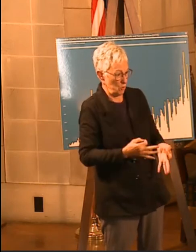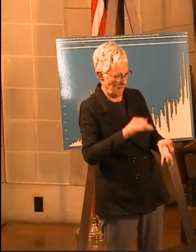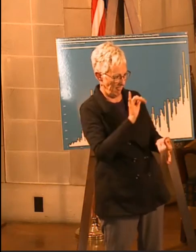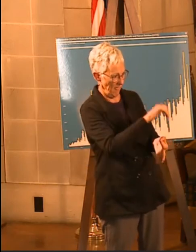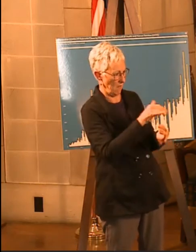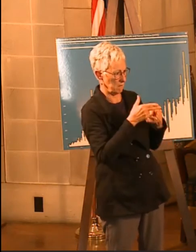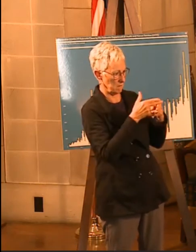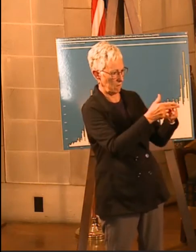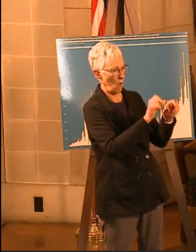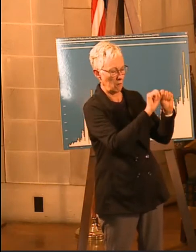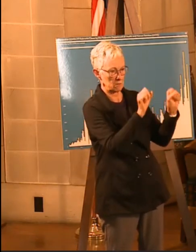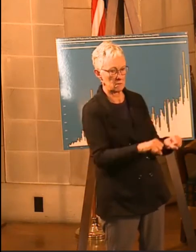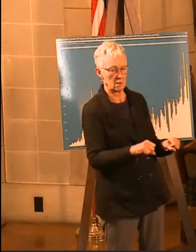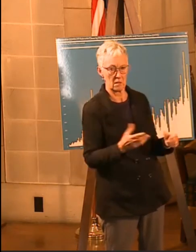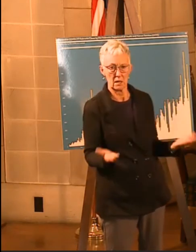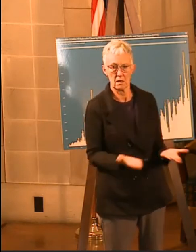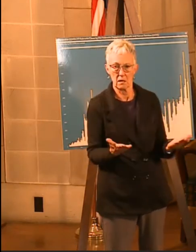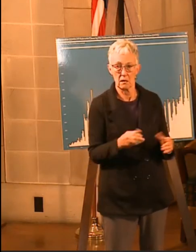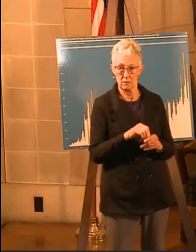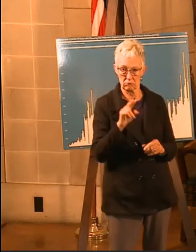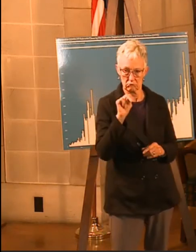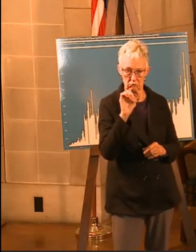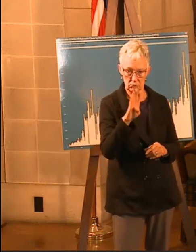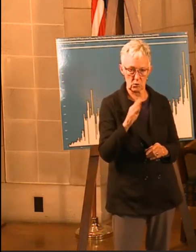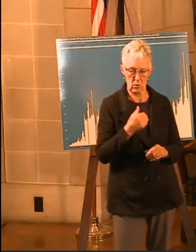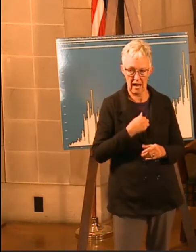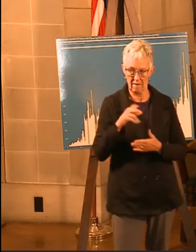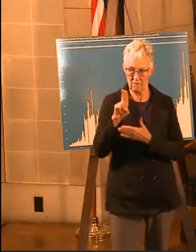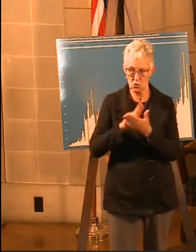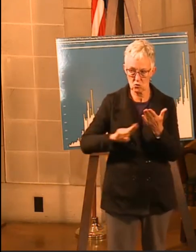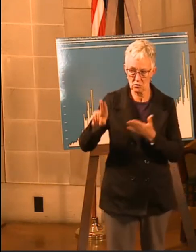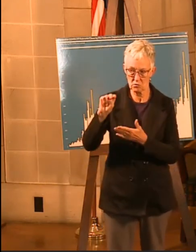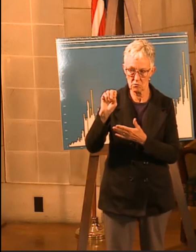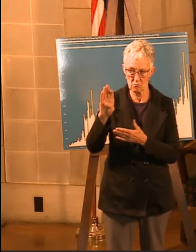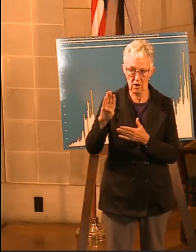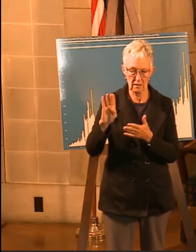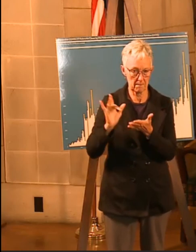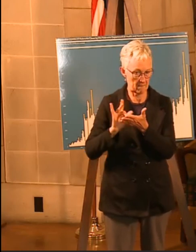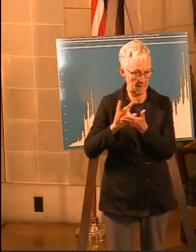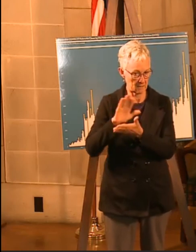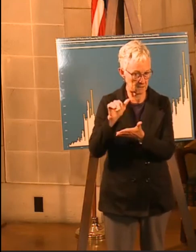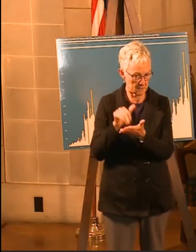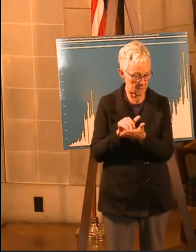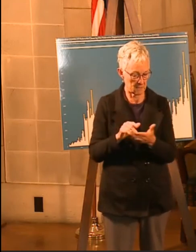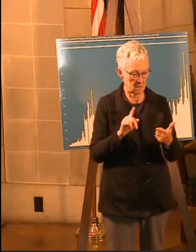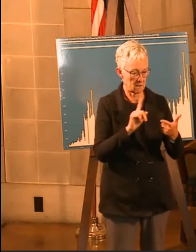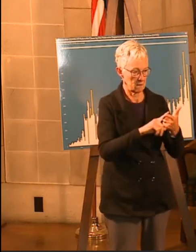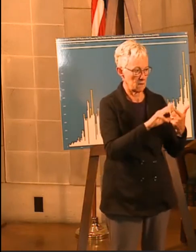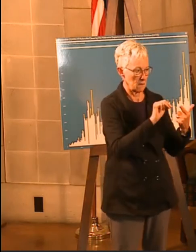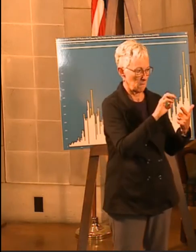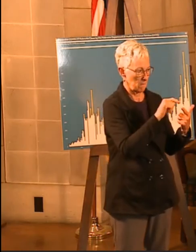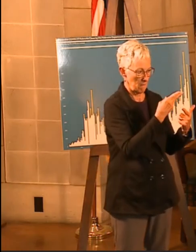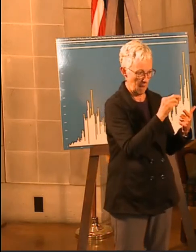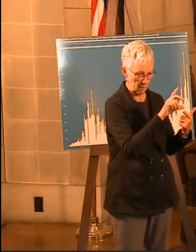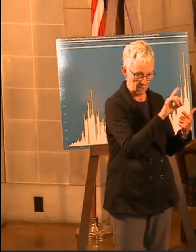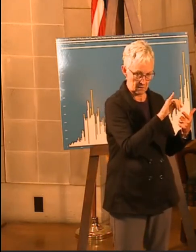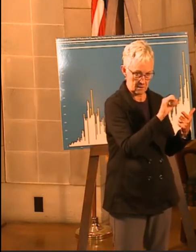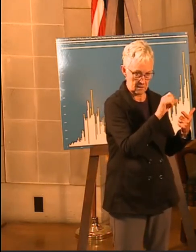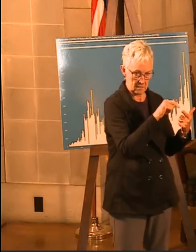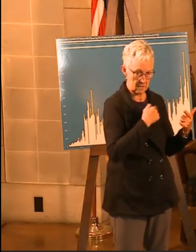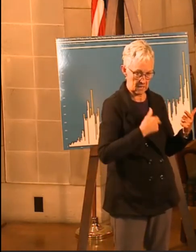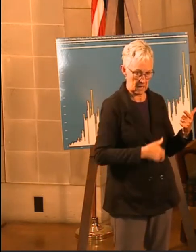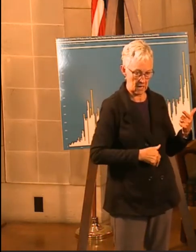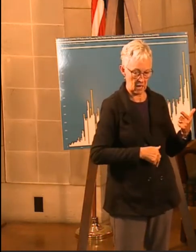the major systems here in Nebraska are University of Nebraska Medical Center system, the Methodist Health system, the